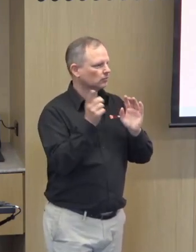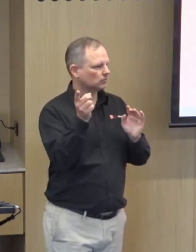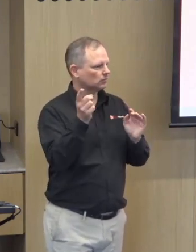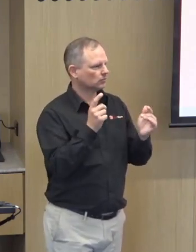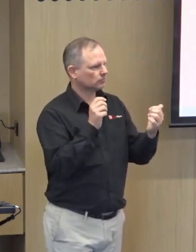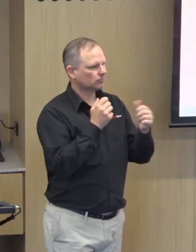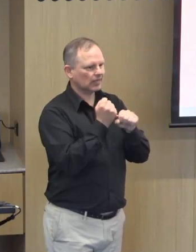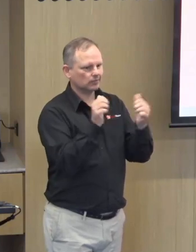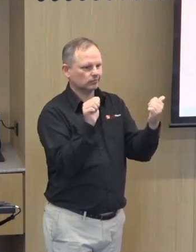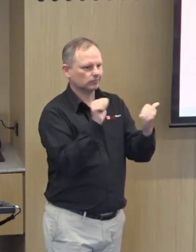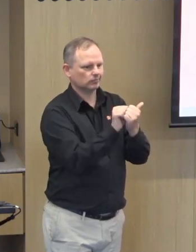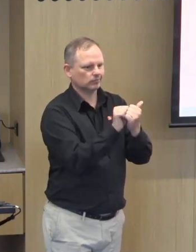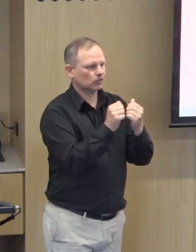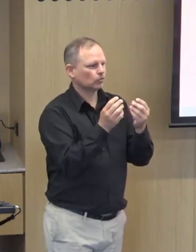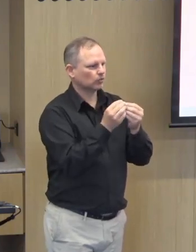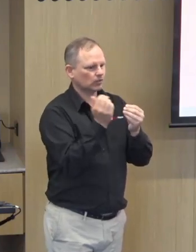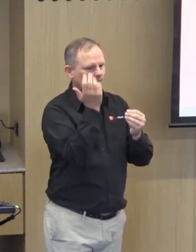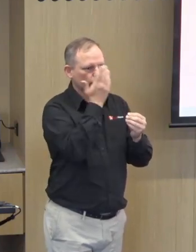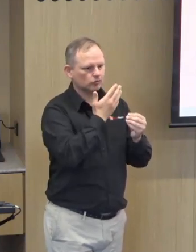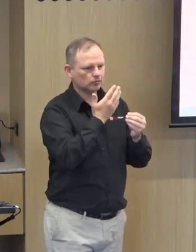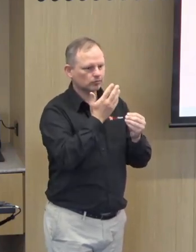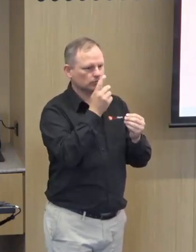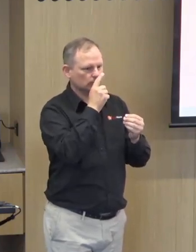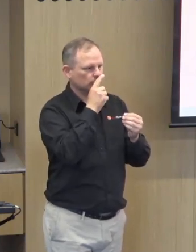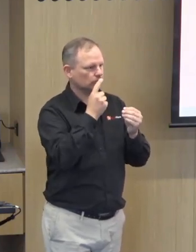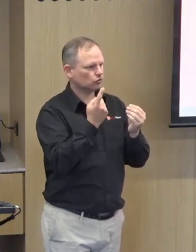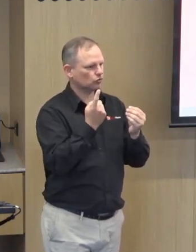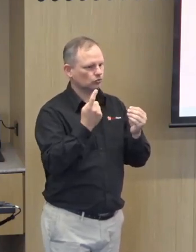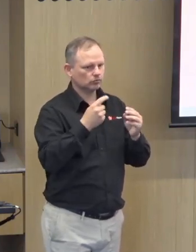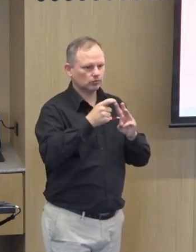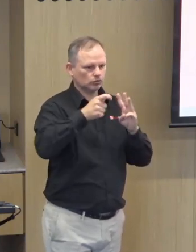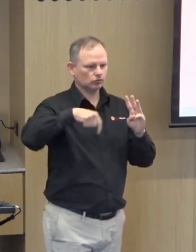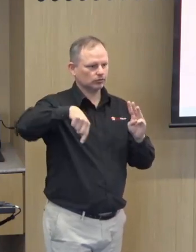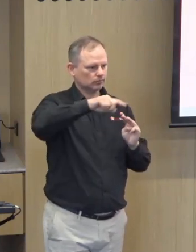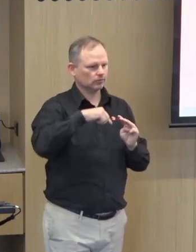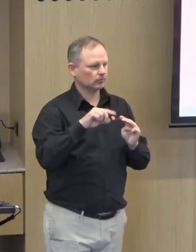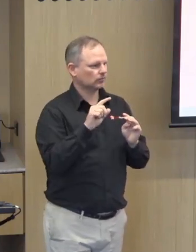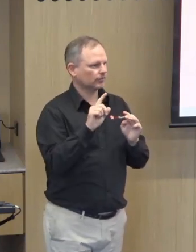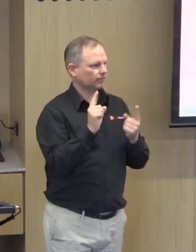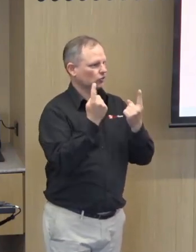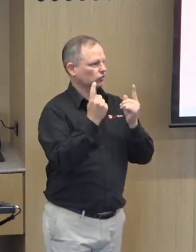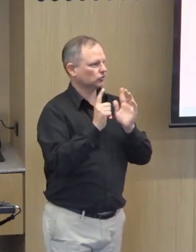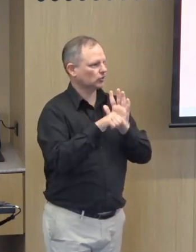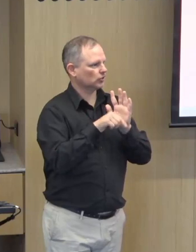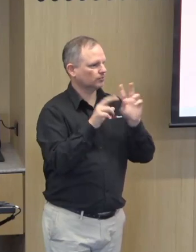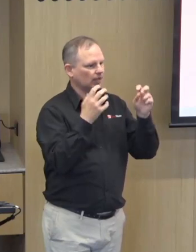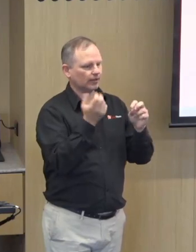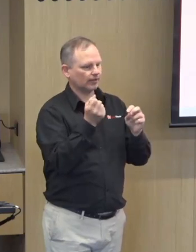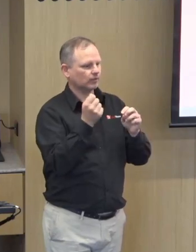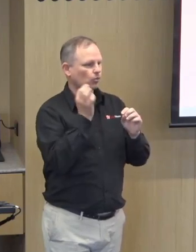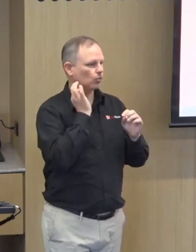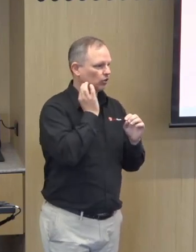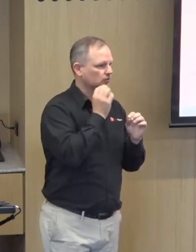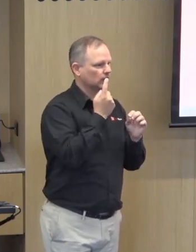and the Wurundjeri people of the Kulin Nation, and